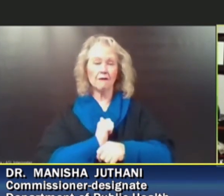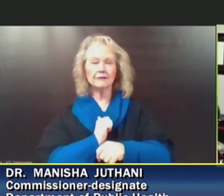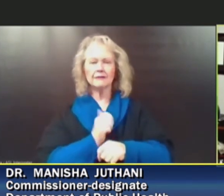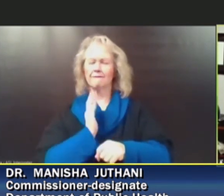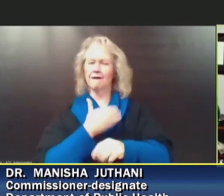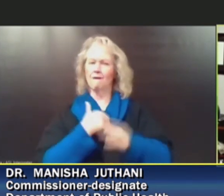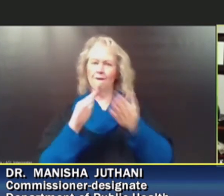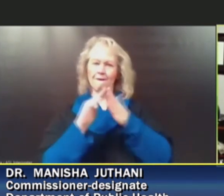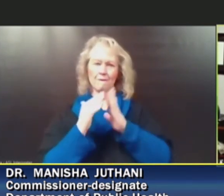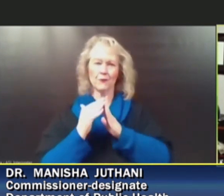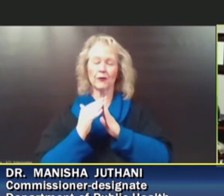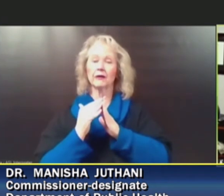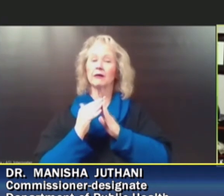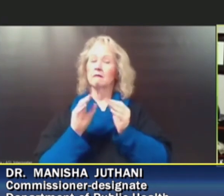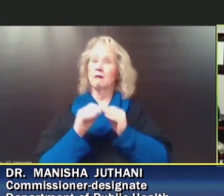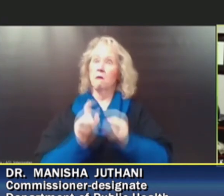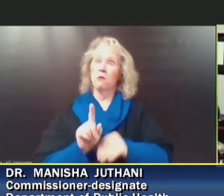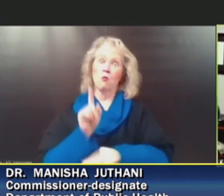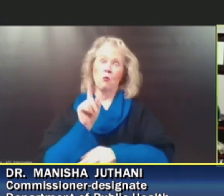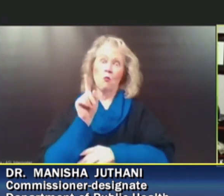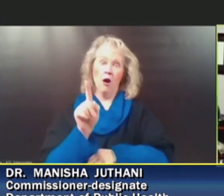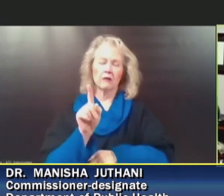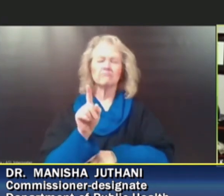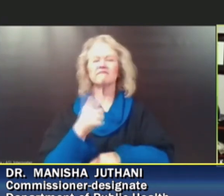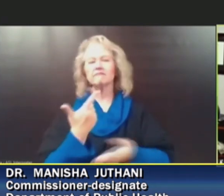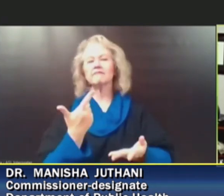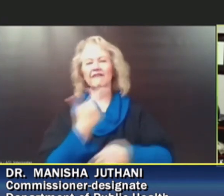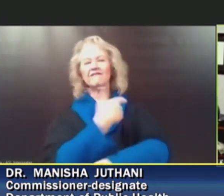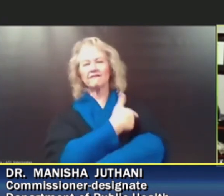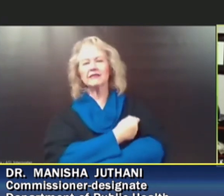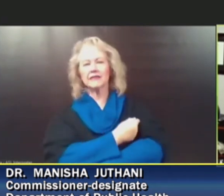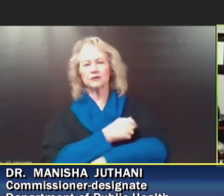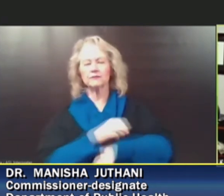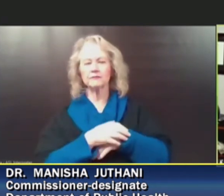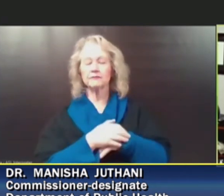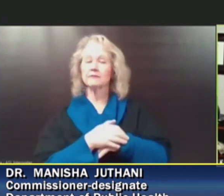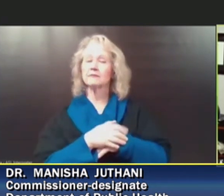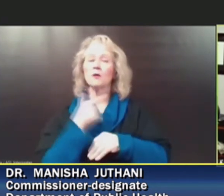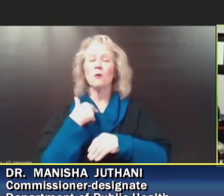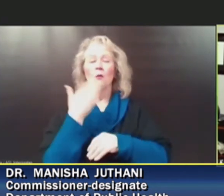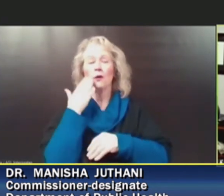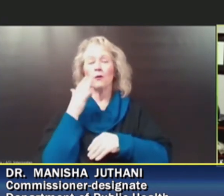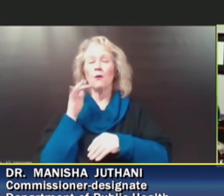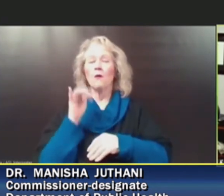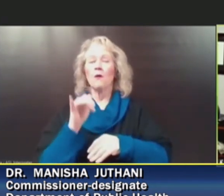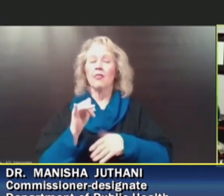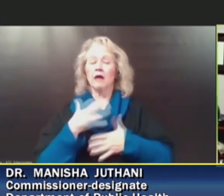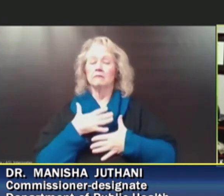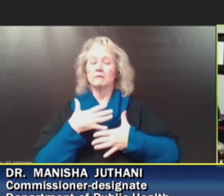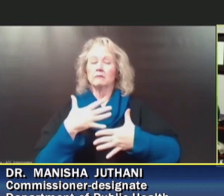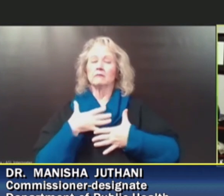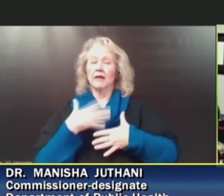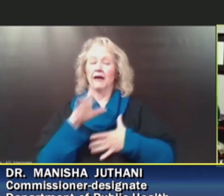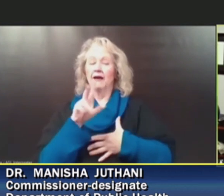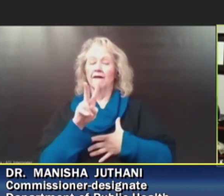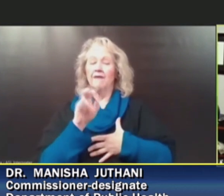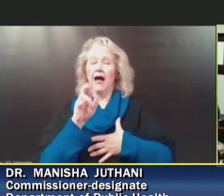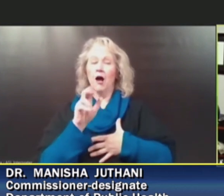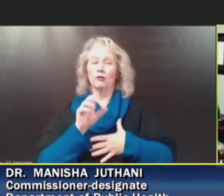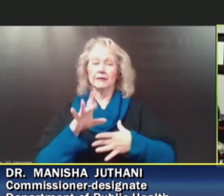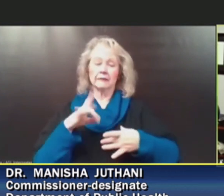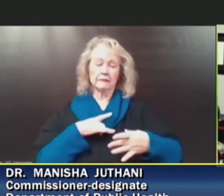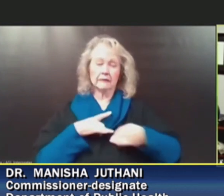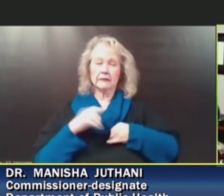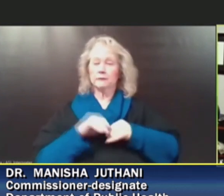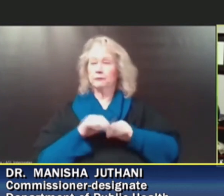with the number one thing being vaccination. We know that respiratory viruses circulate most during the